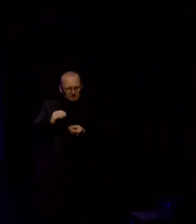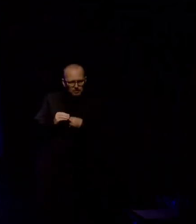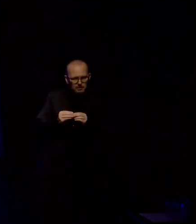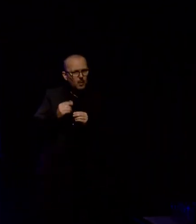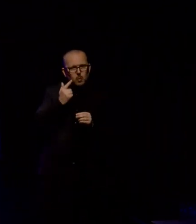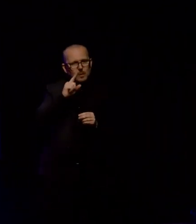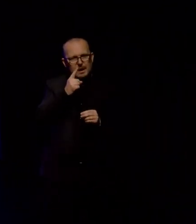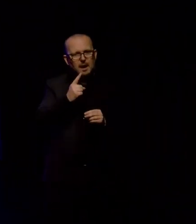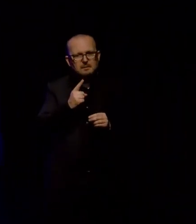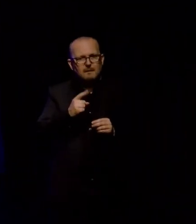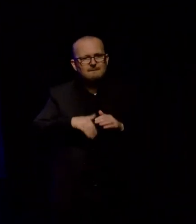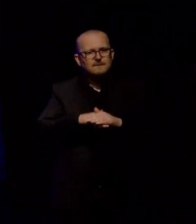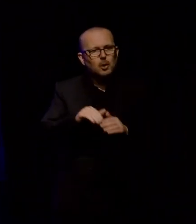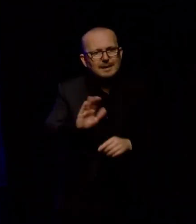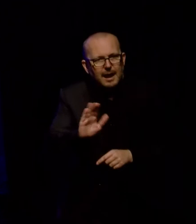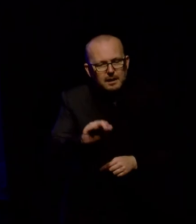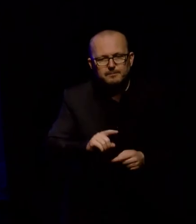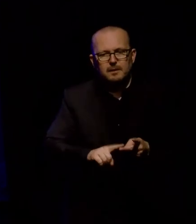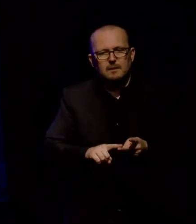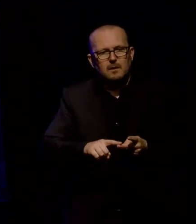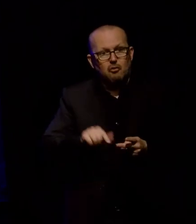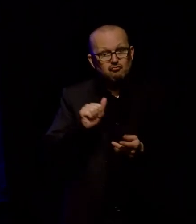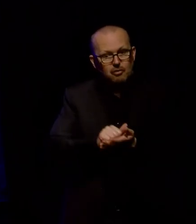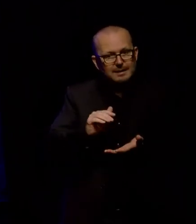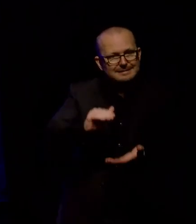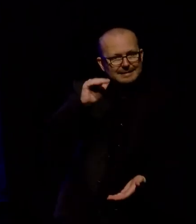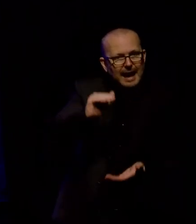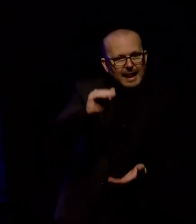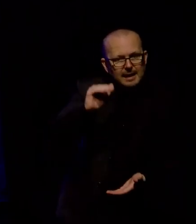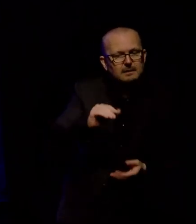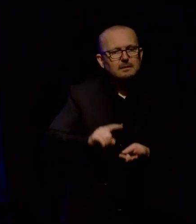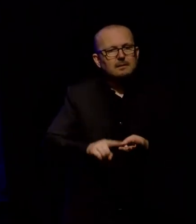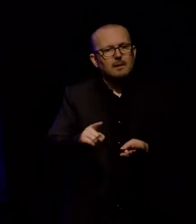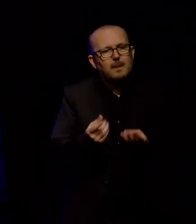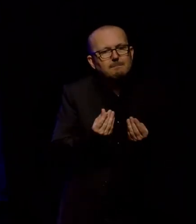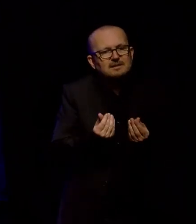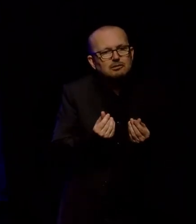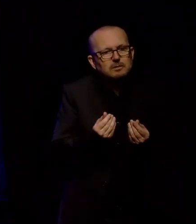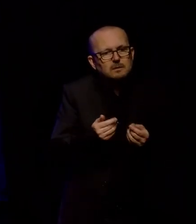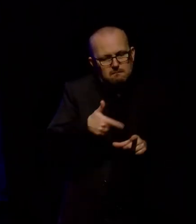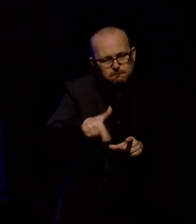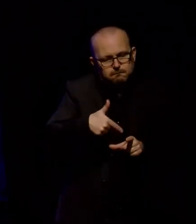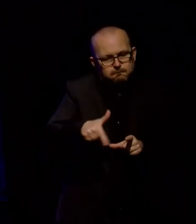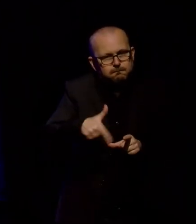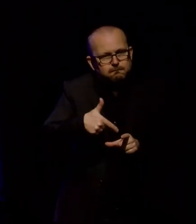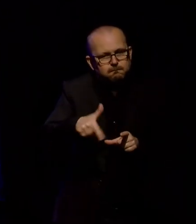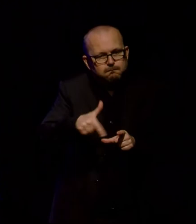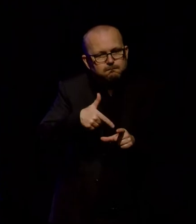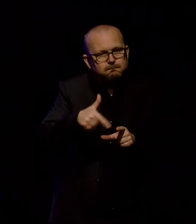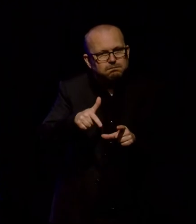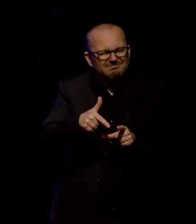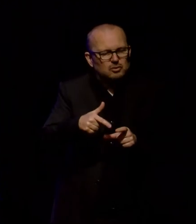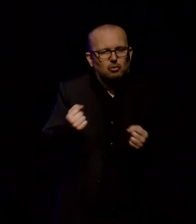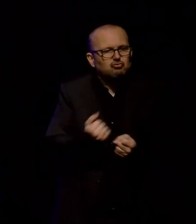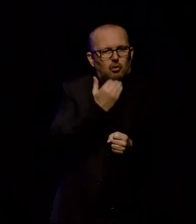We couldn't print to scale. The 3D printing material wasn't strong enough. These moulds would have to withstand harsh weather